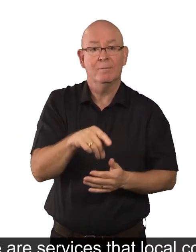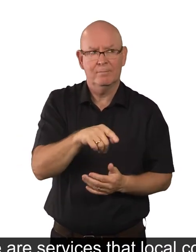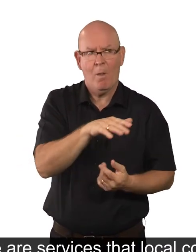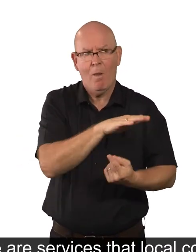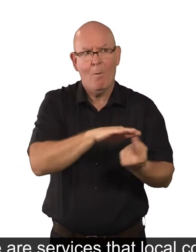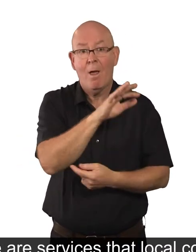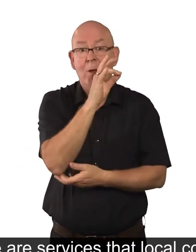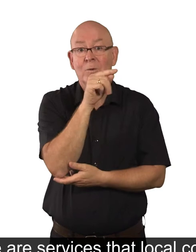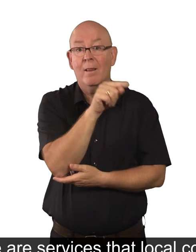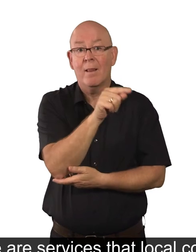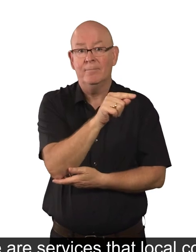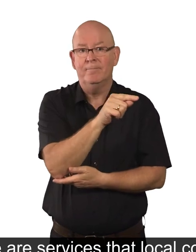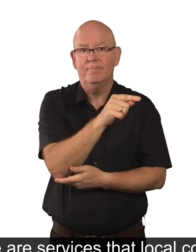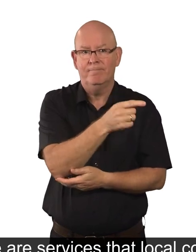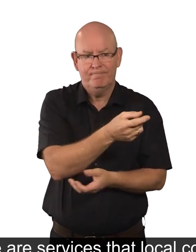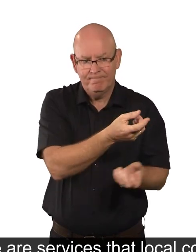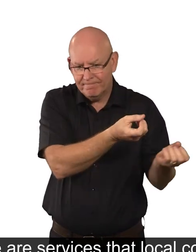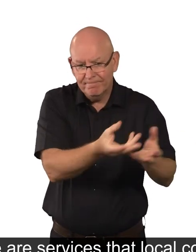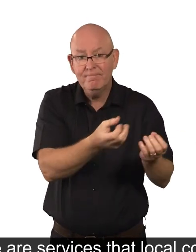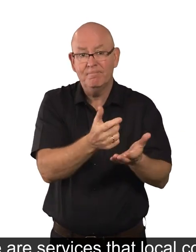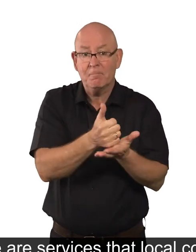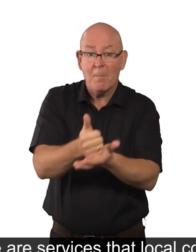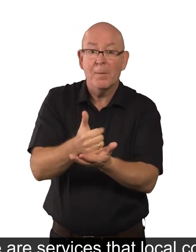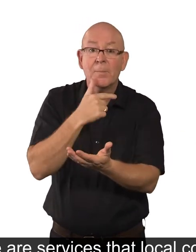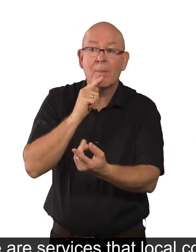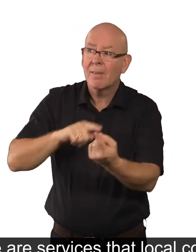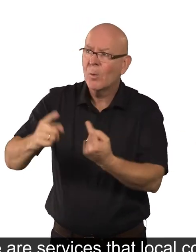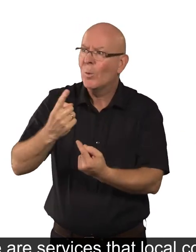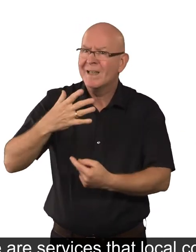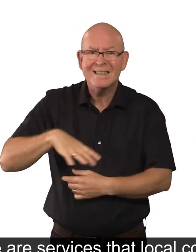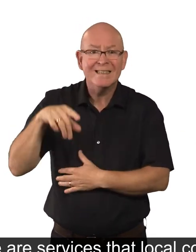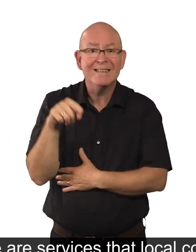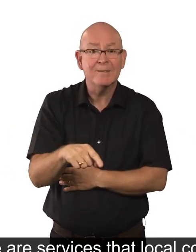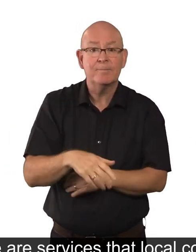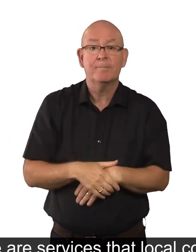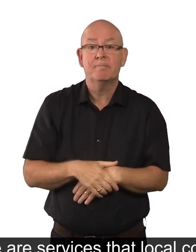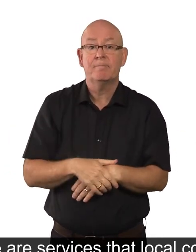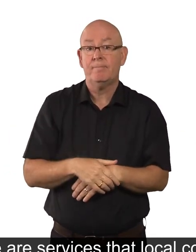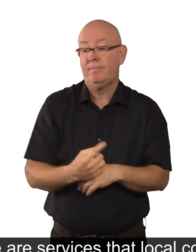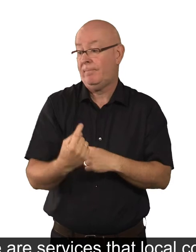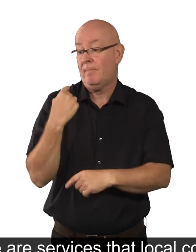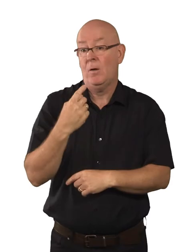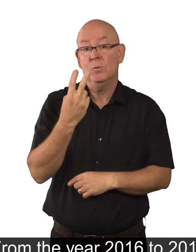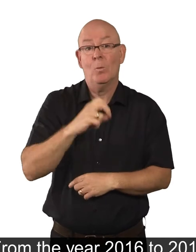These are services that local councils give to help people that need it. From the year